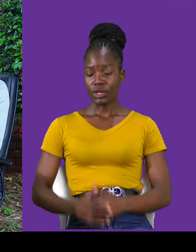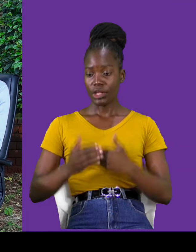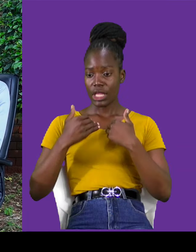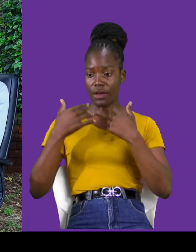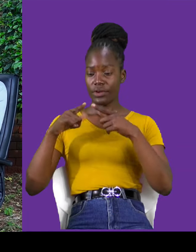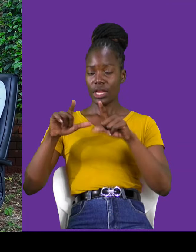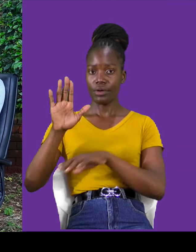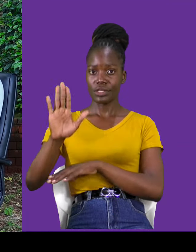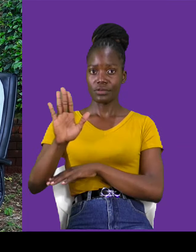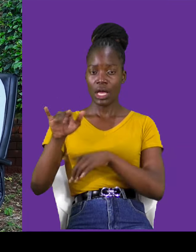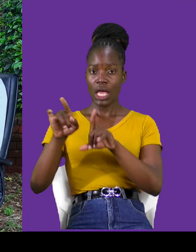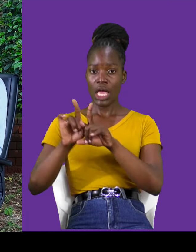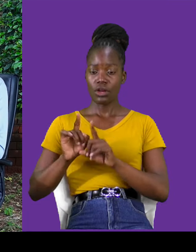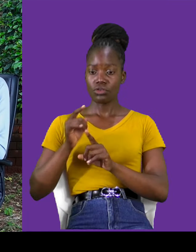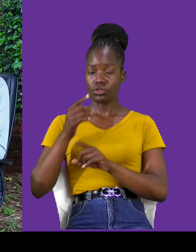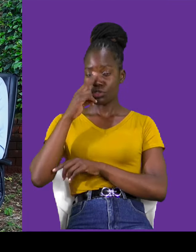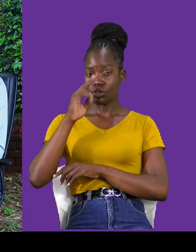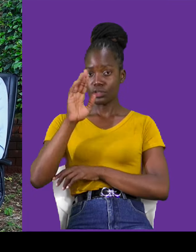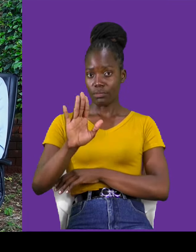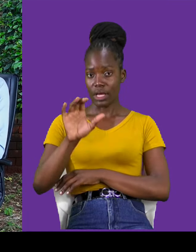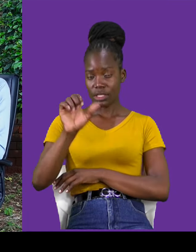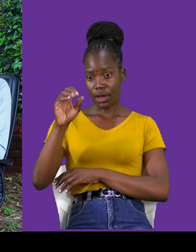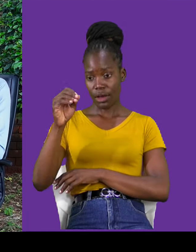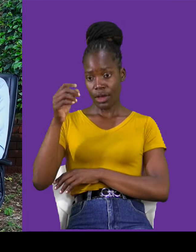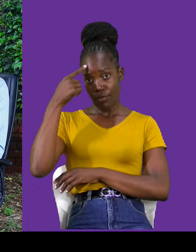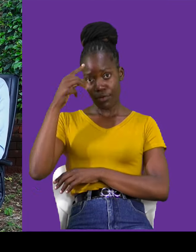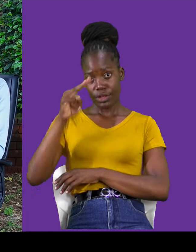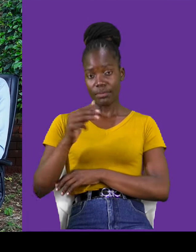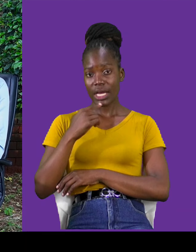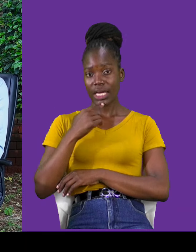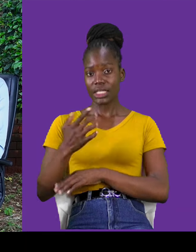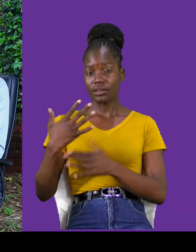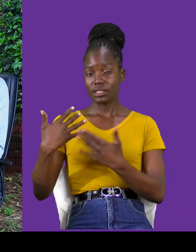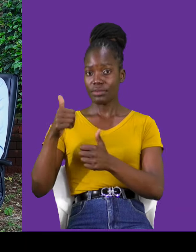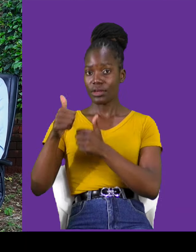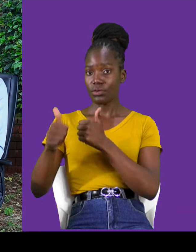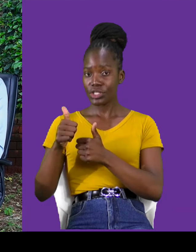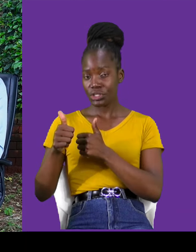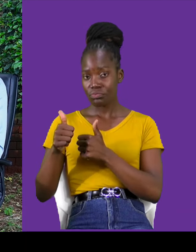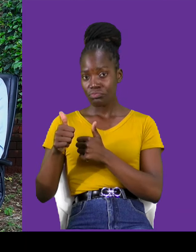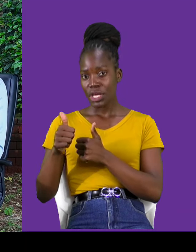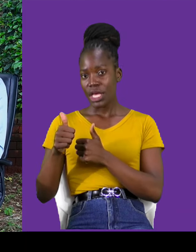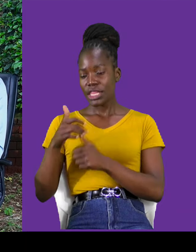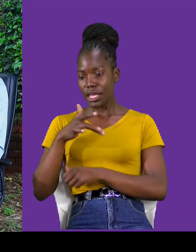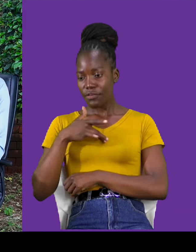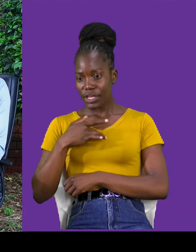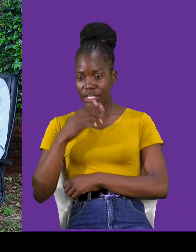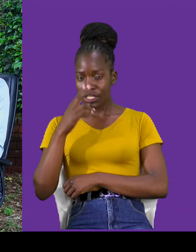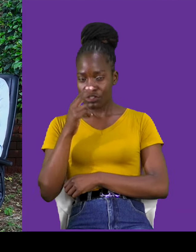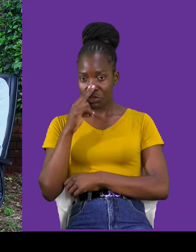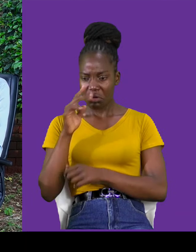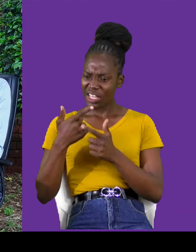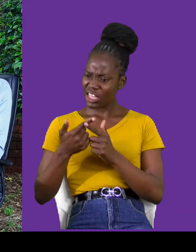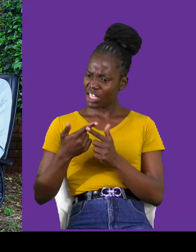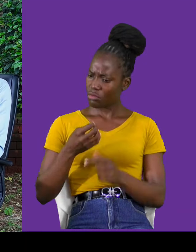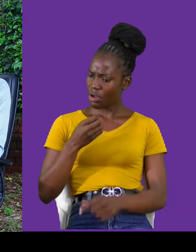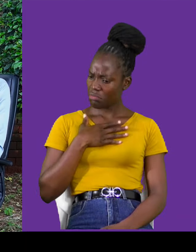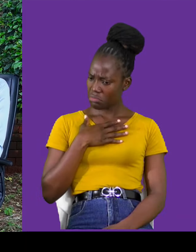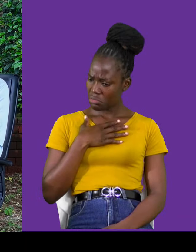they have their own jokes, and for them, they can tell you something, they think they're making, they're making a joke, and you're like, ah, this thing is not